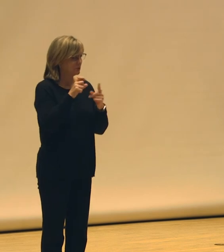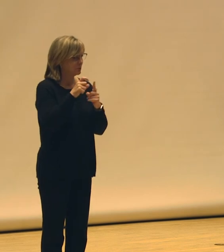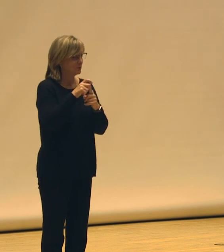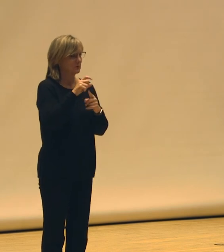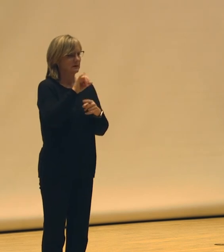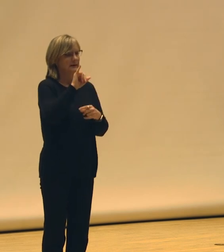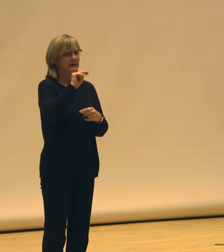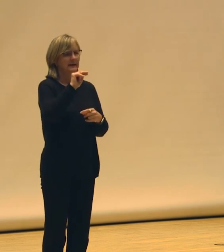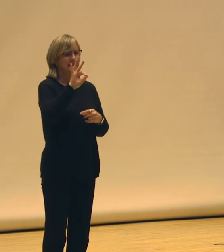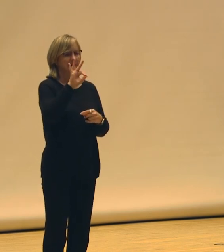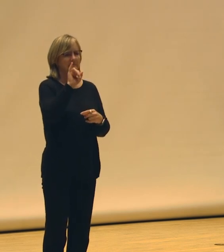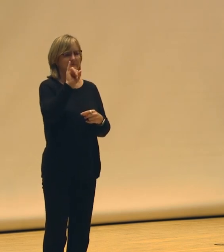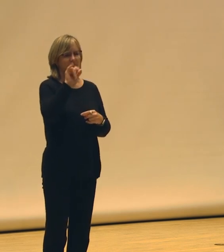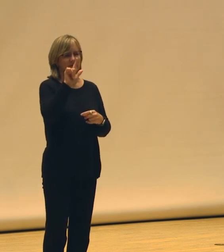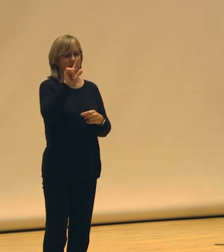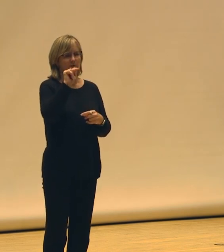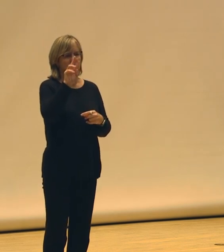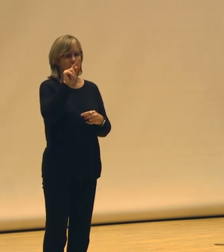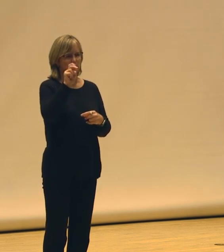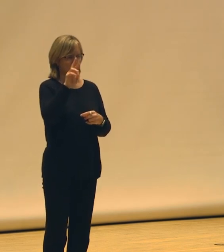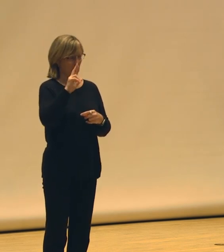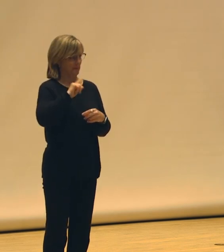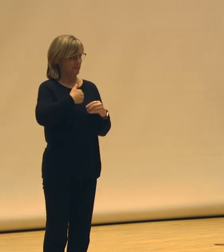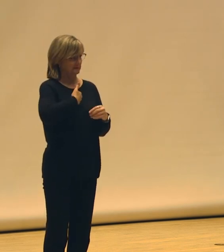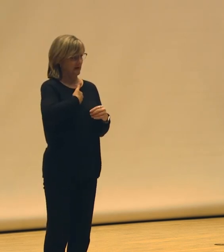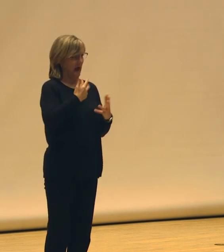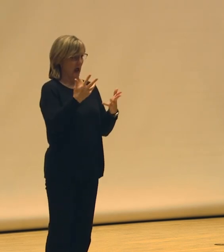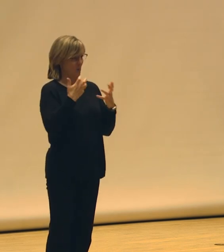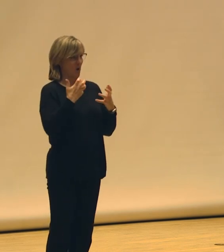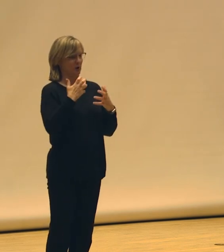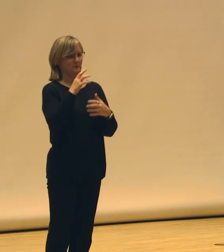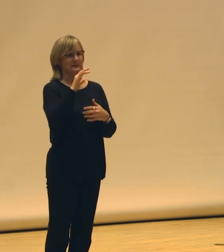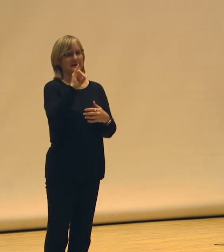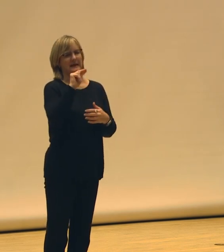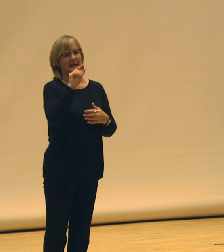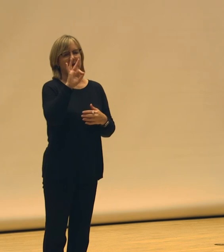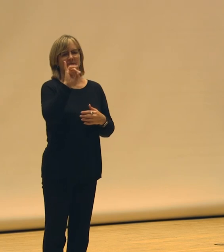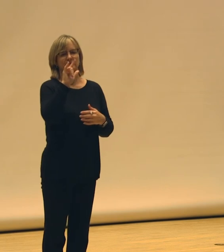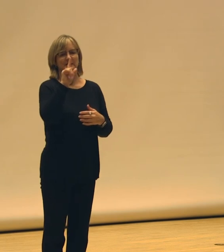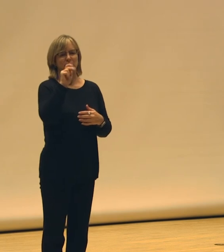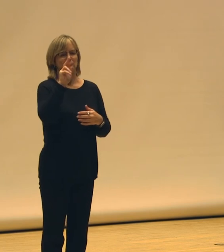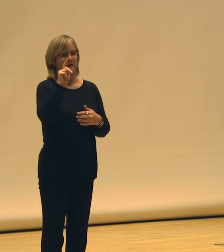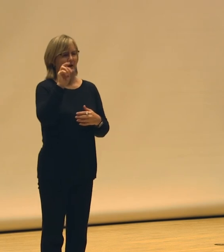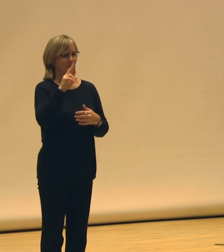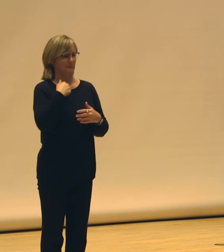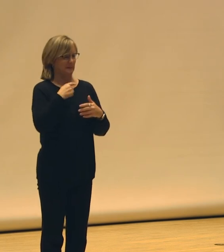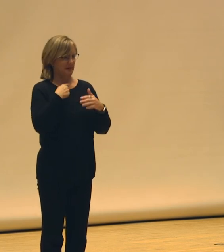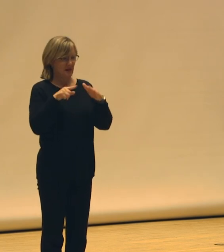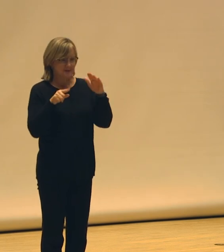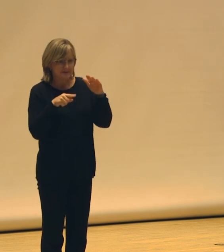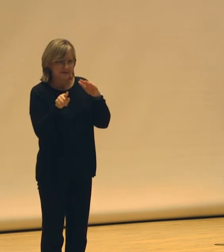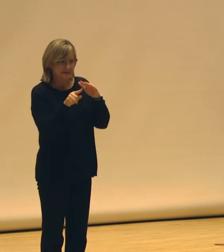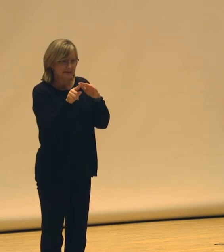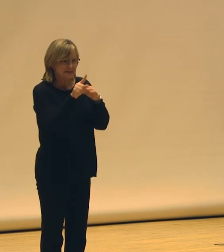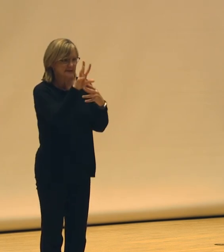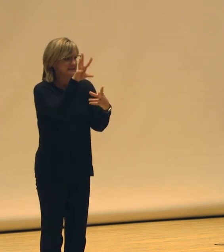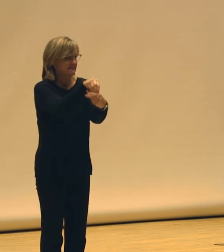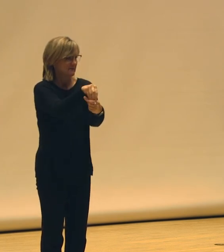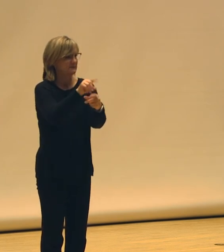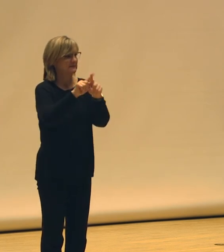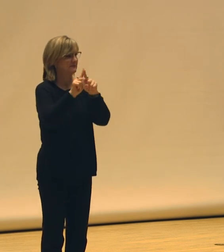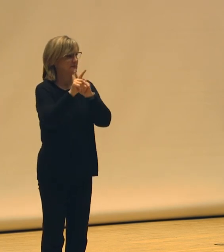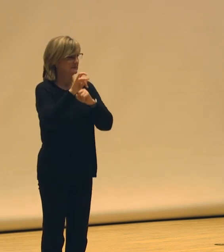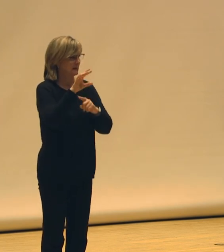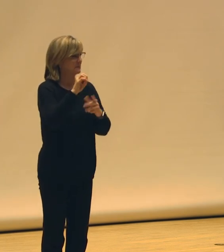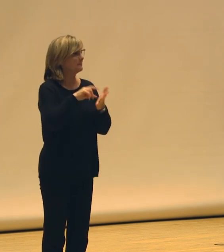infiltrator in my self-introduction. I hope to be an infiltrator into different types of spaces. And that needs a lot of